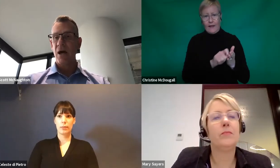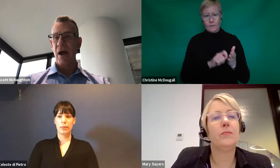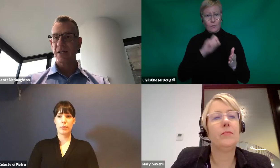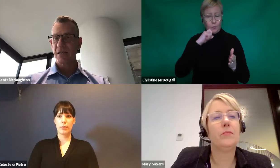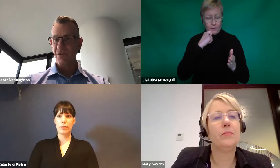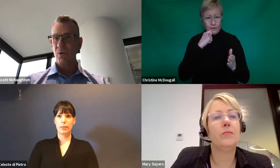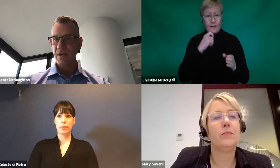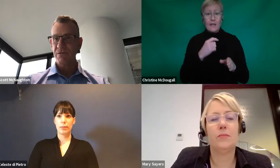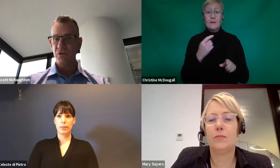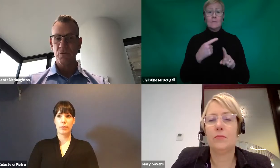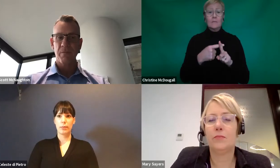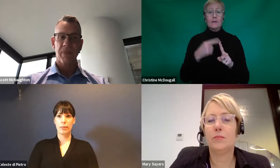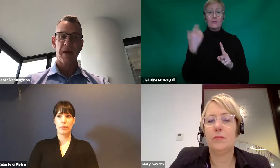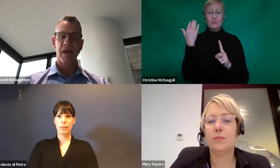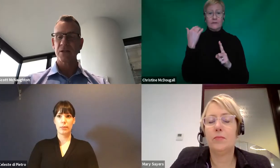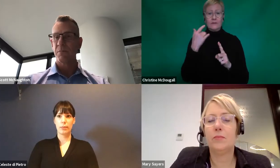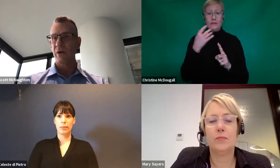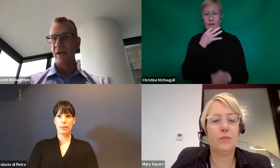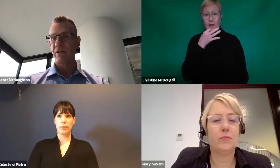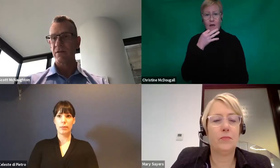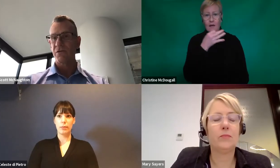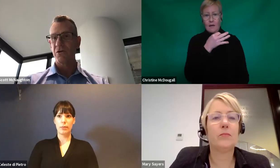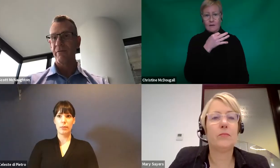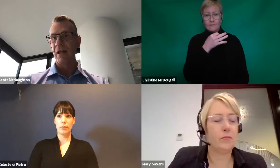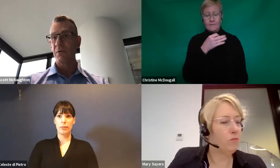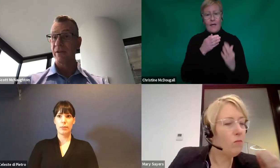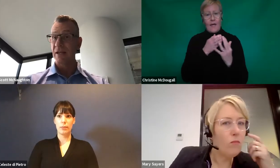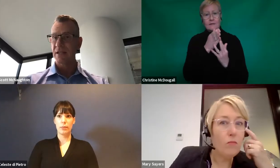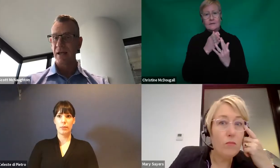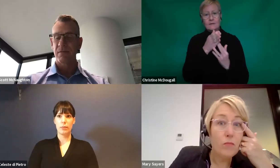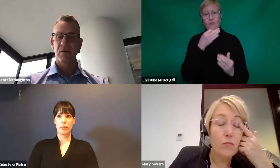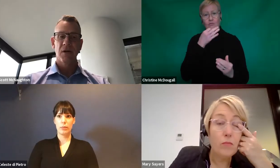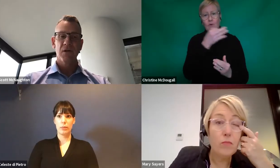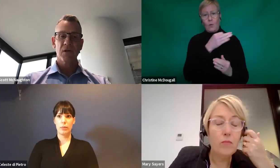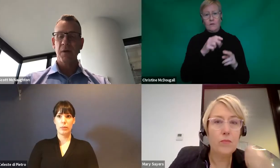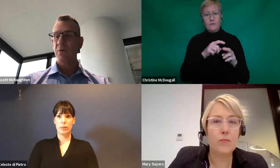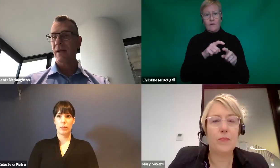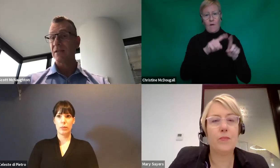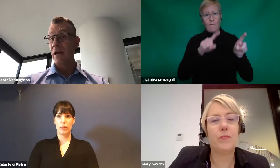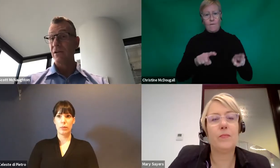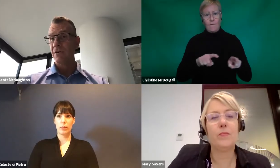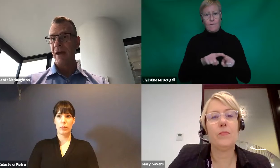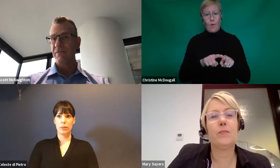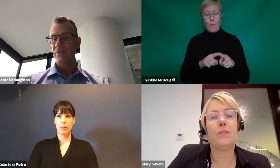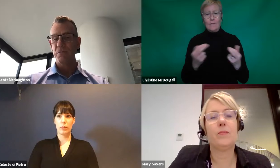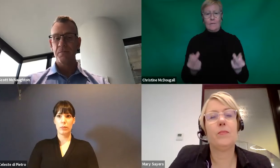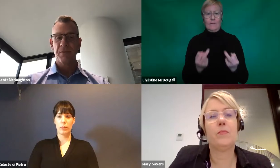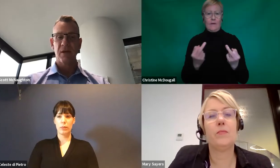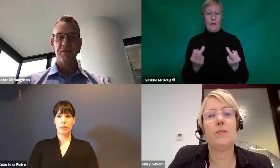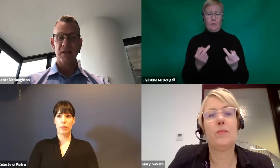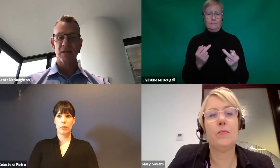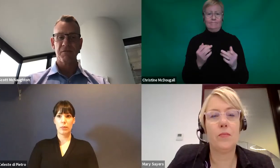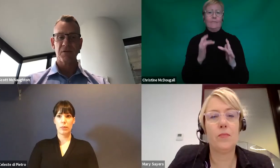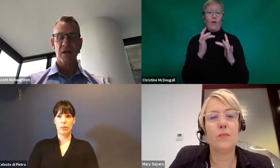our access request form and our supporting evidence form available on the internet. So people can now download that form.